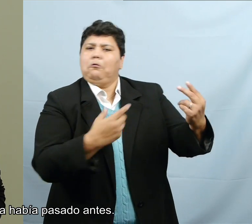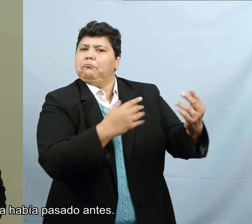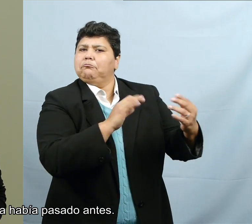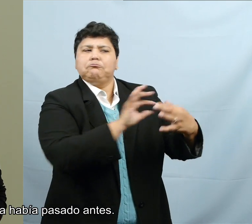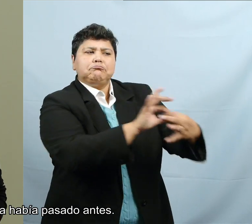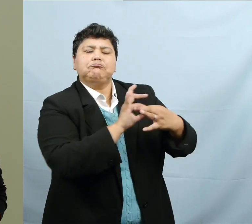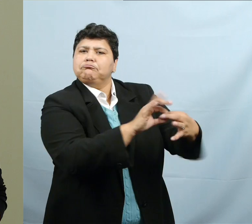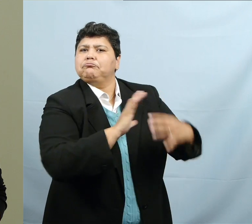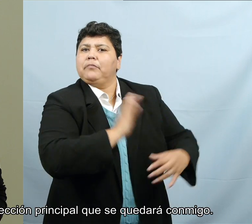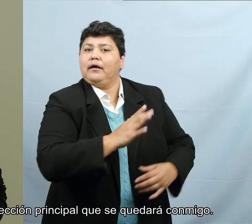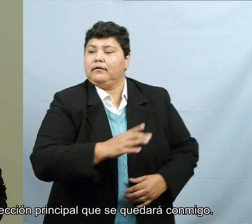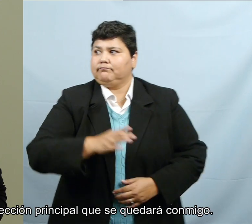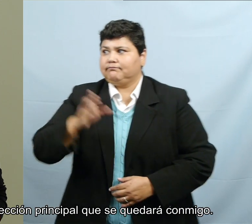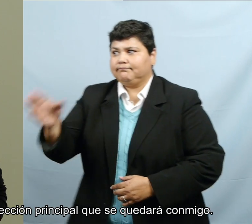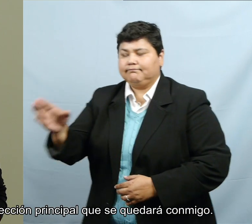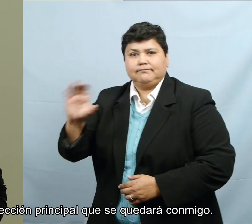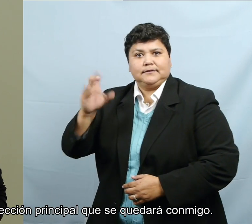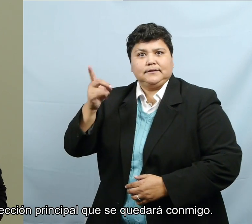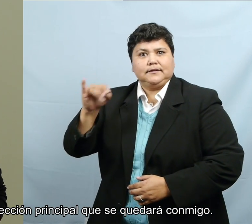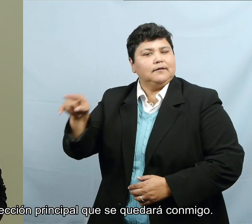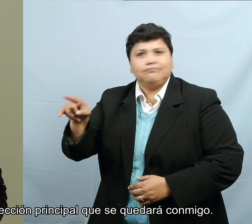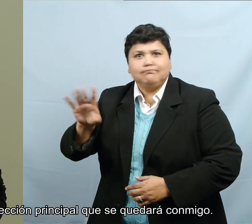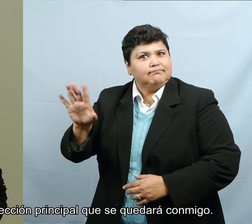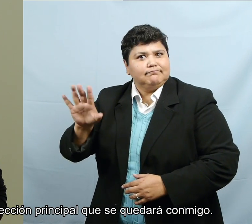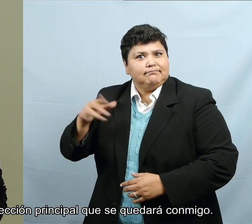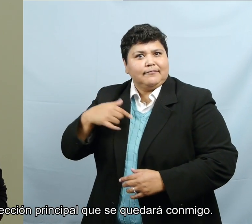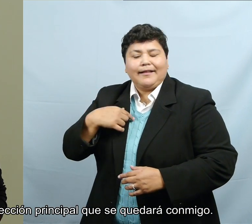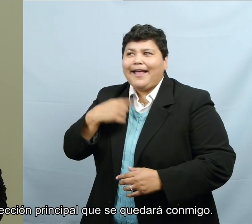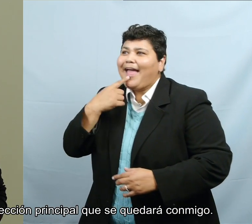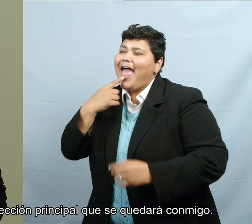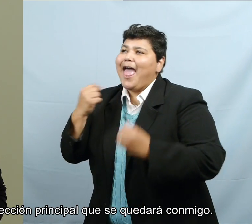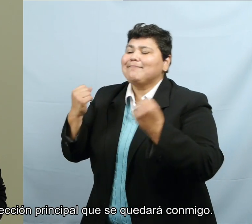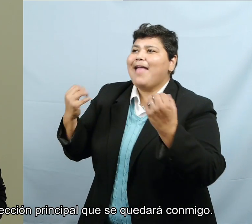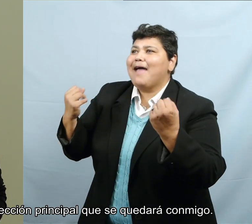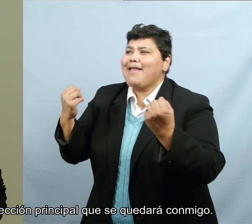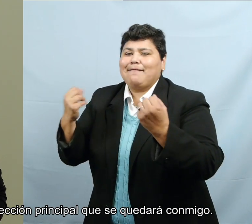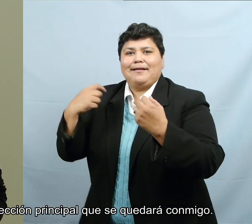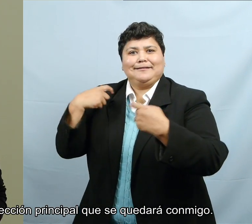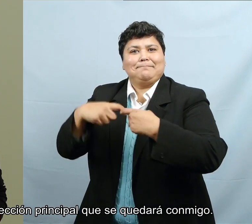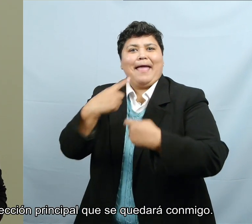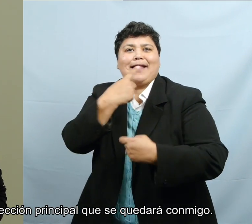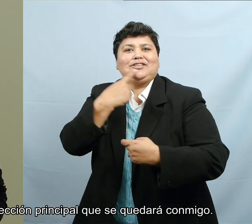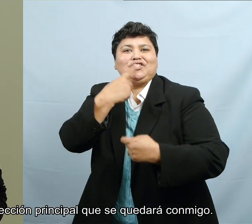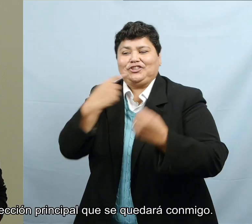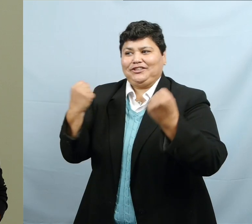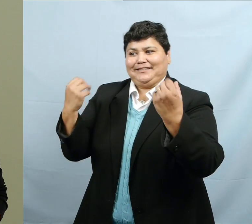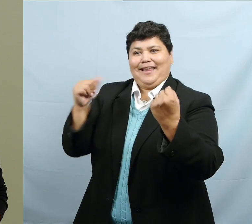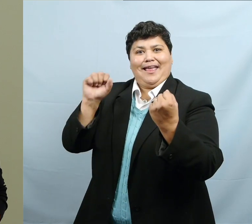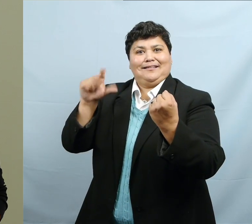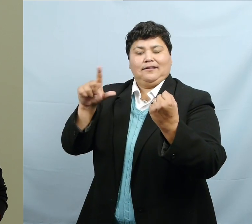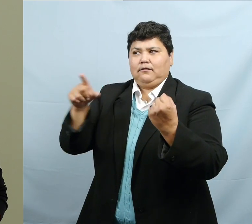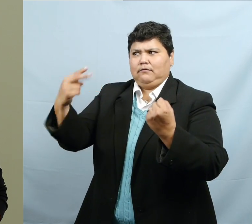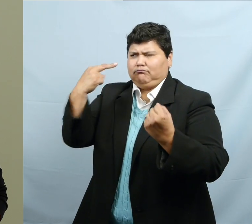had that happen. So that was today's, I guess, take-home experience for me.